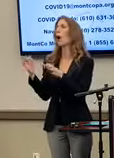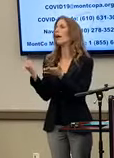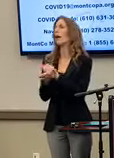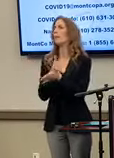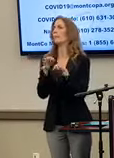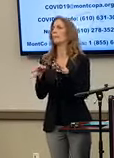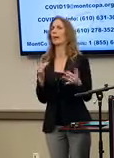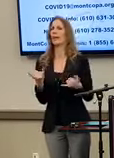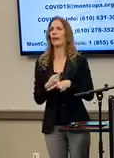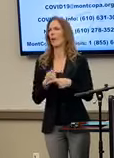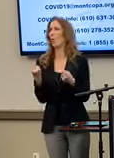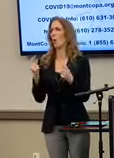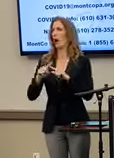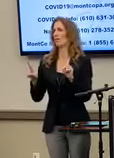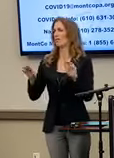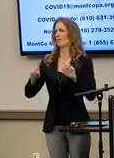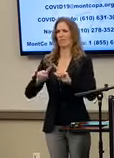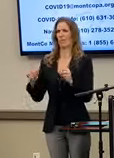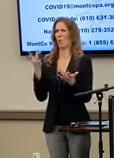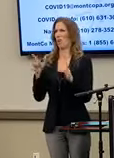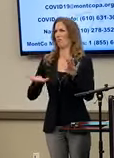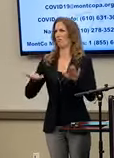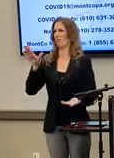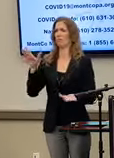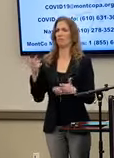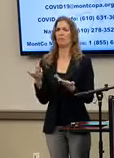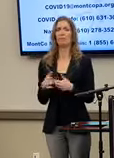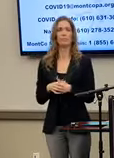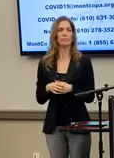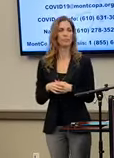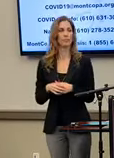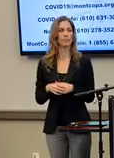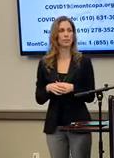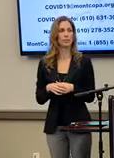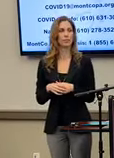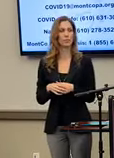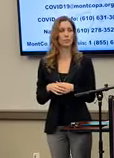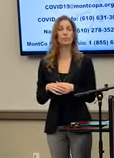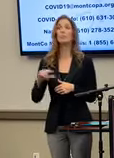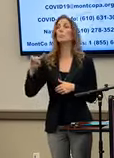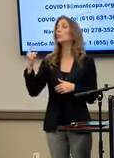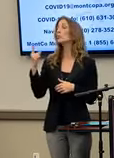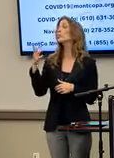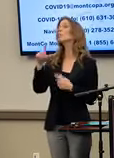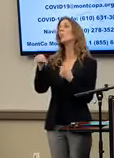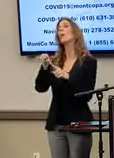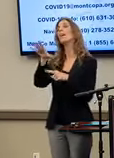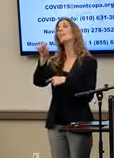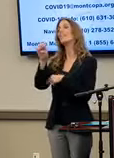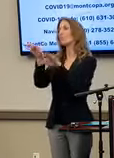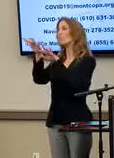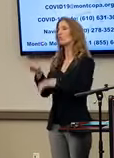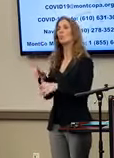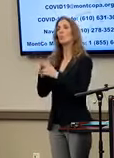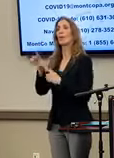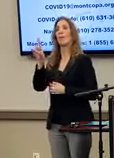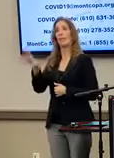of the discrepancy. First of all, when cases are loaded into the database,